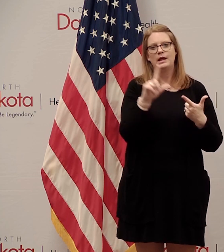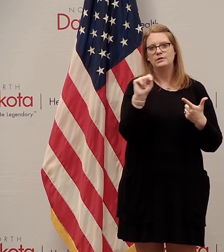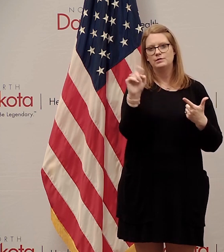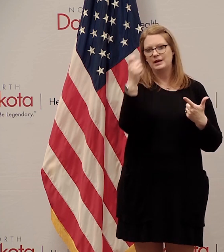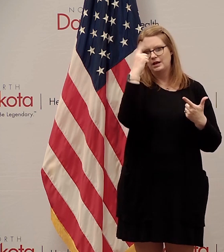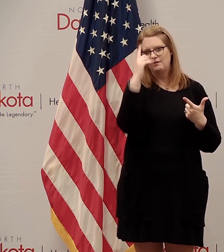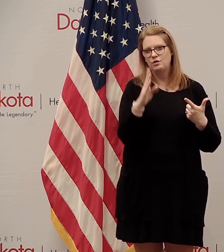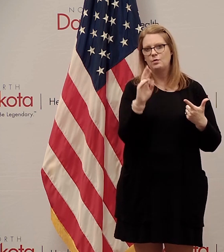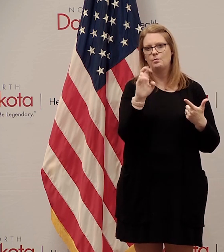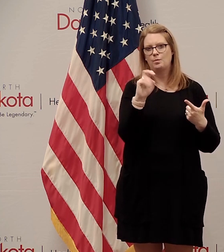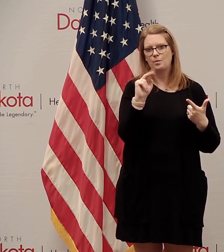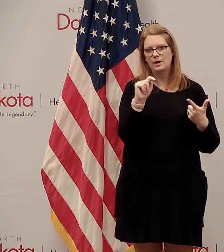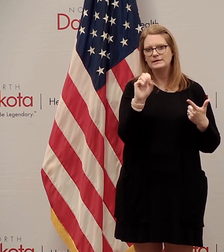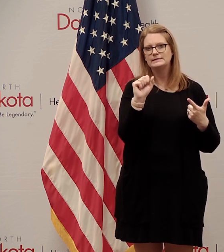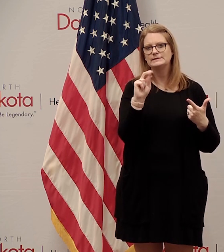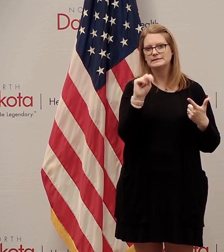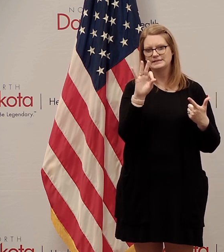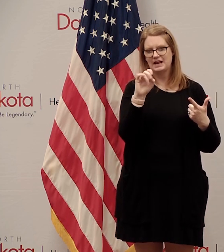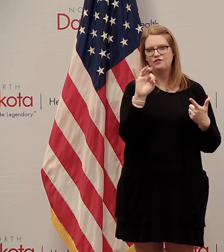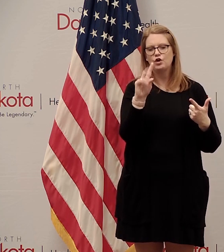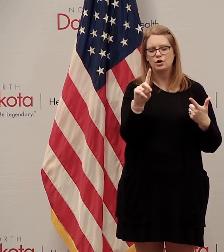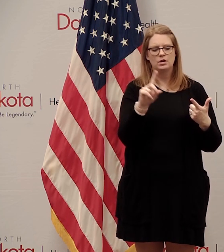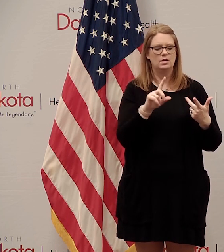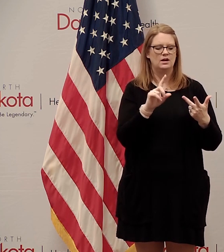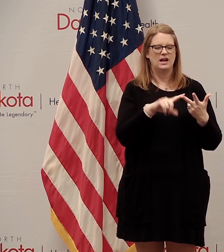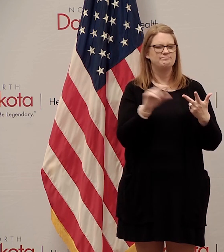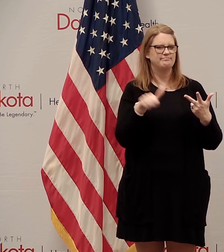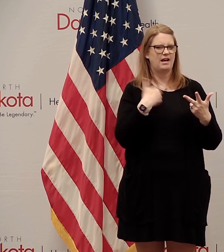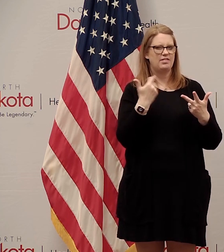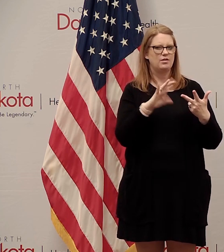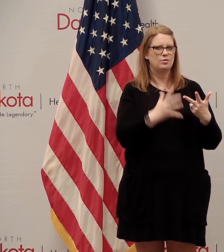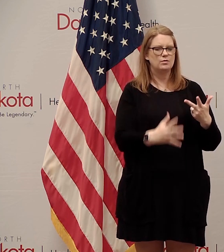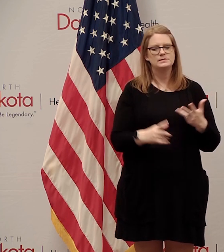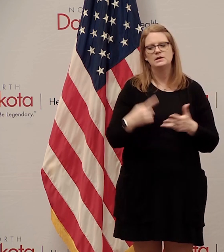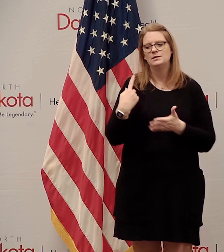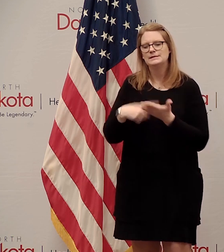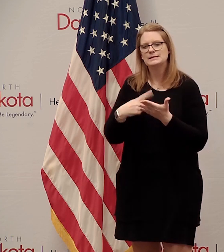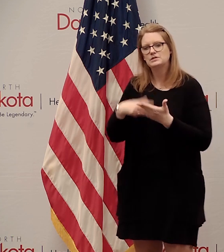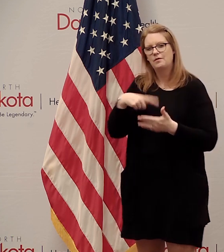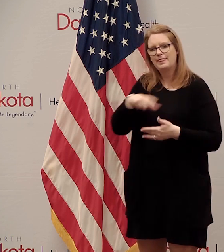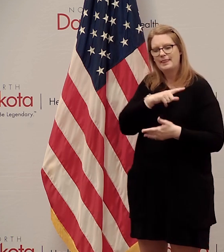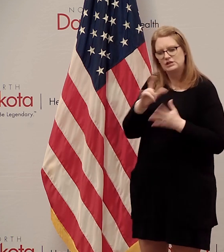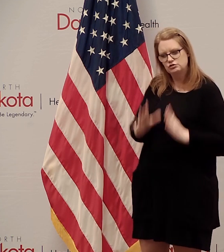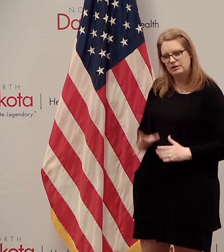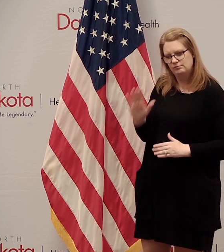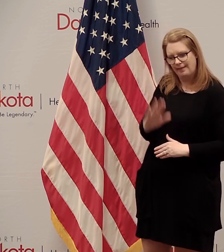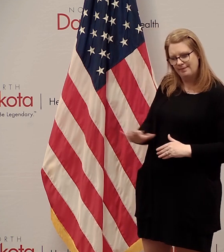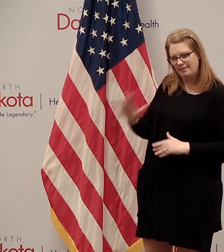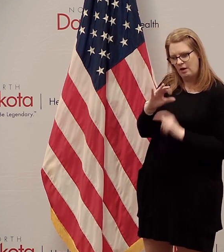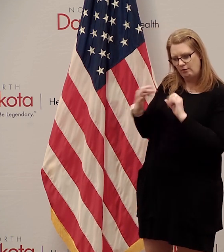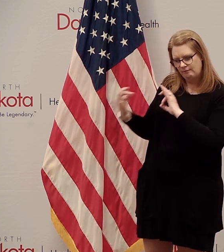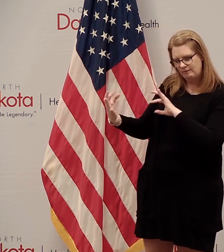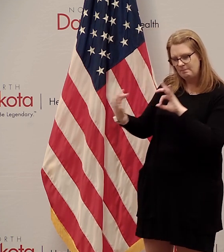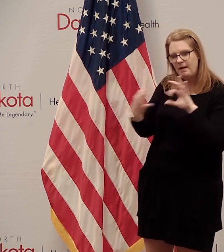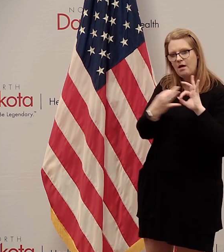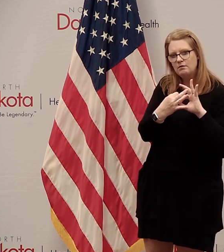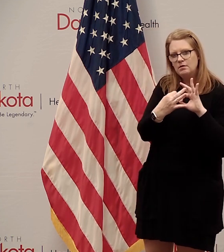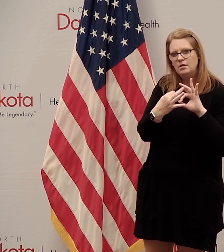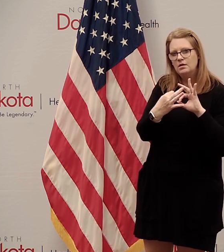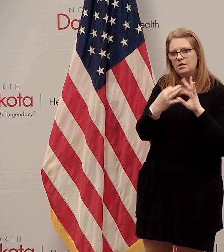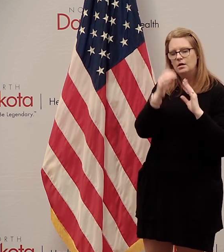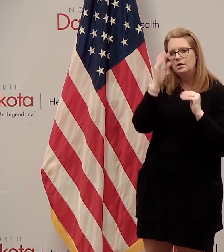brent sanford and others today we had a discussion with some legislators getting more input from legislators our